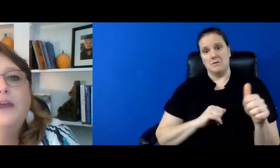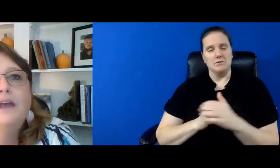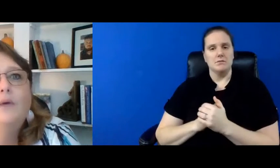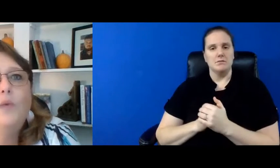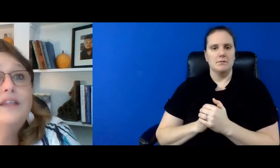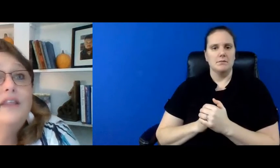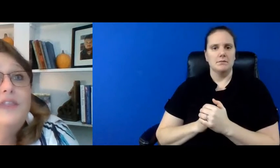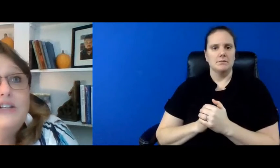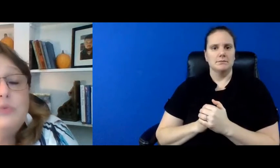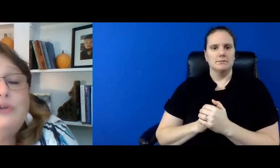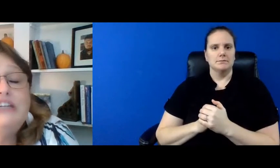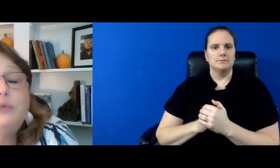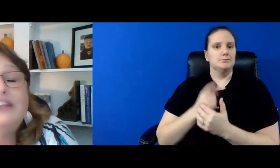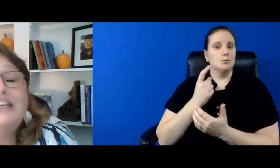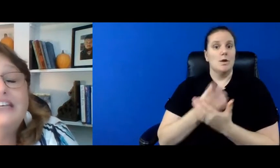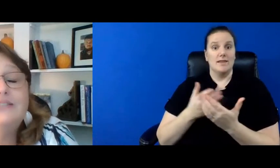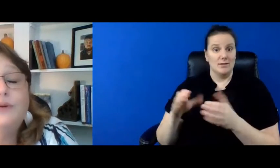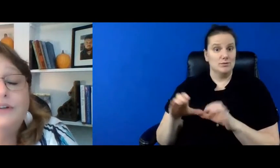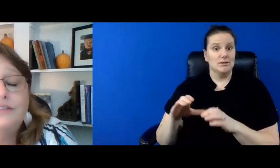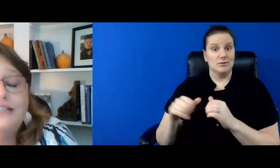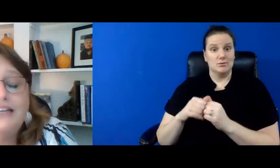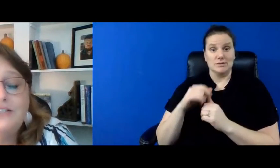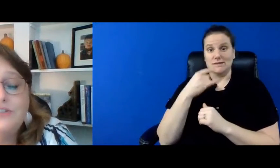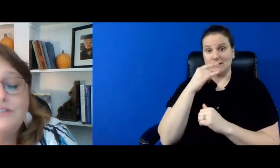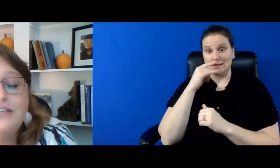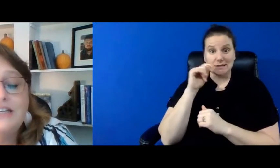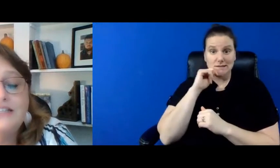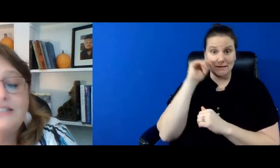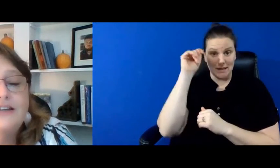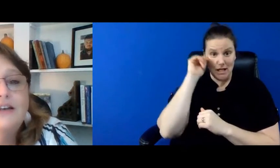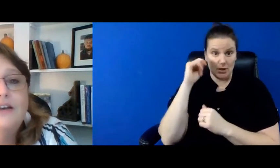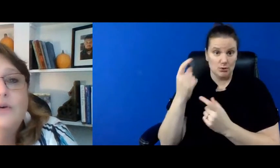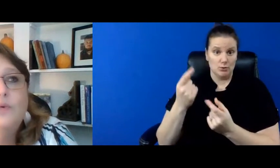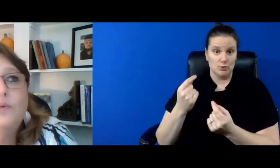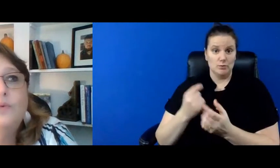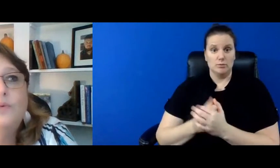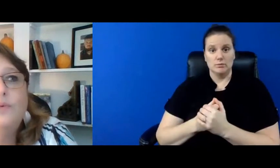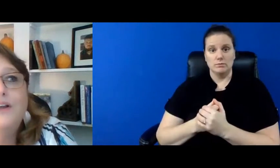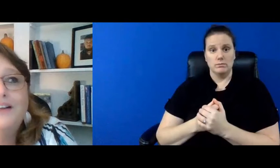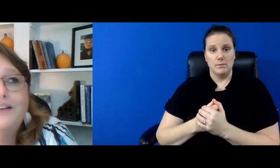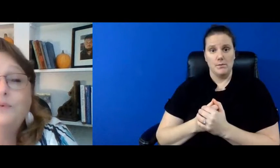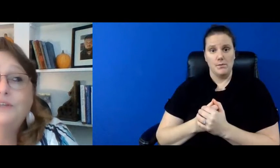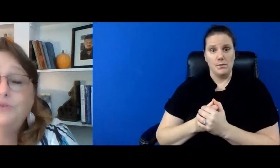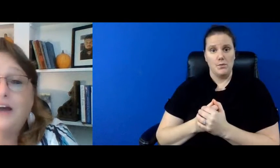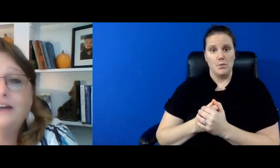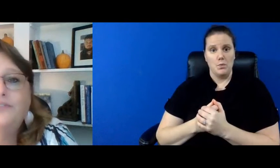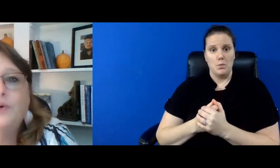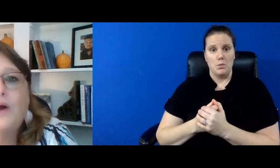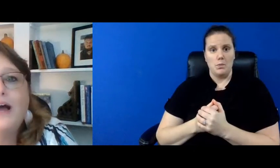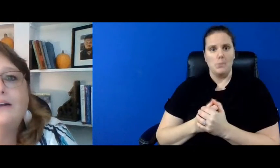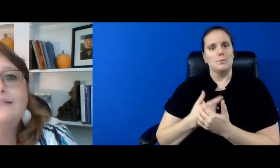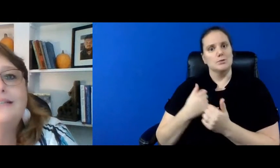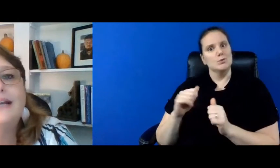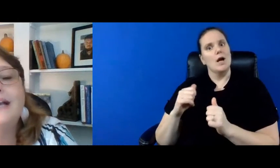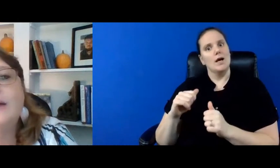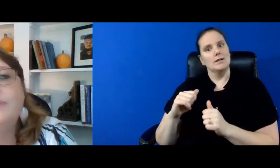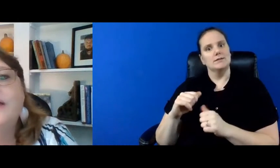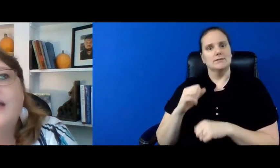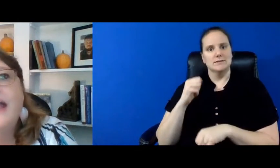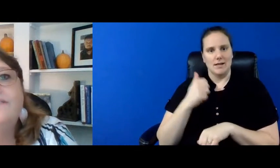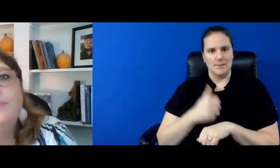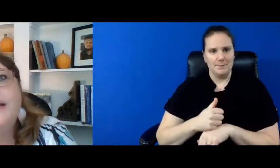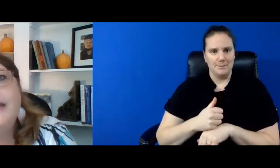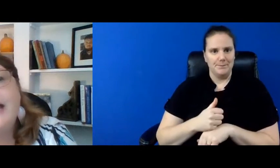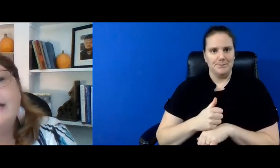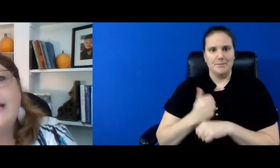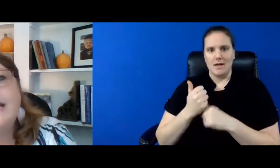um one of the things we did when the kids were teenagers is we tried for a while setting up